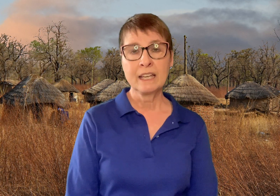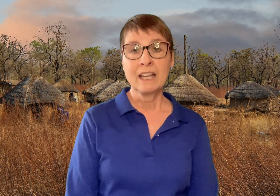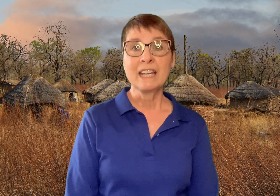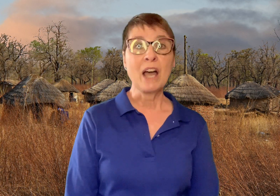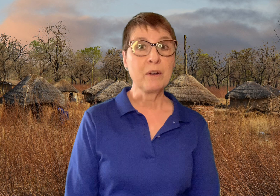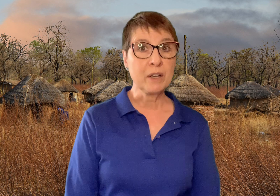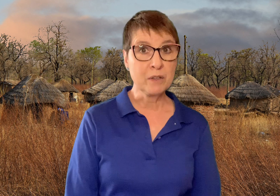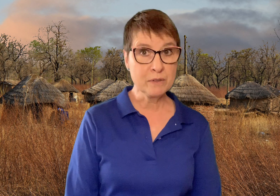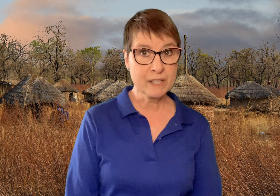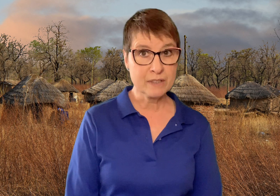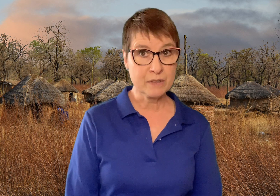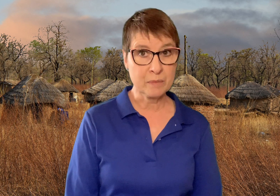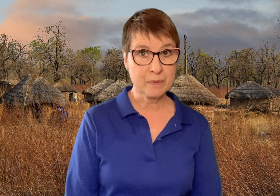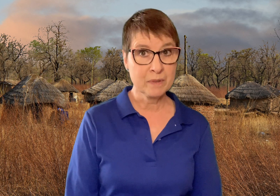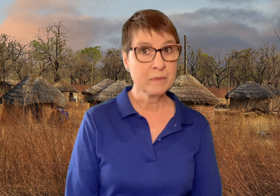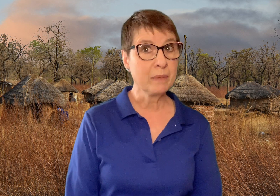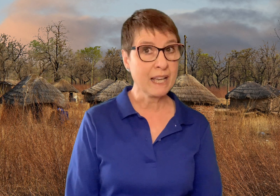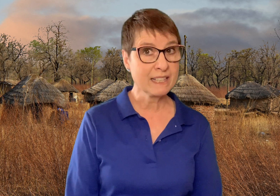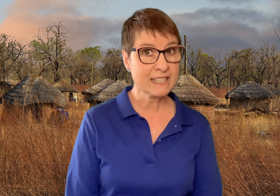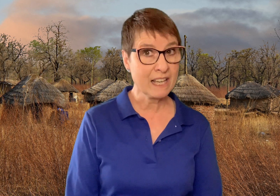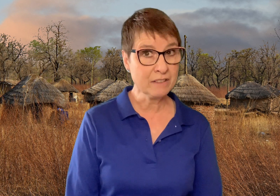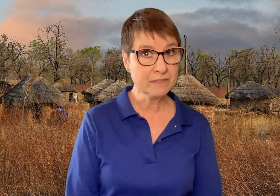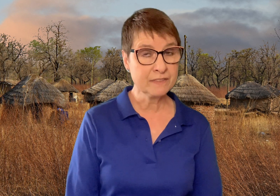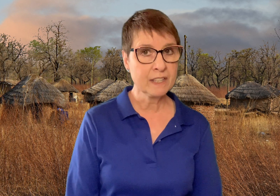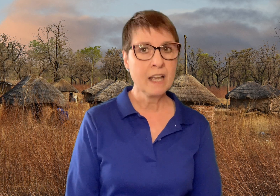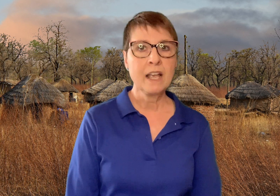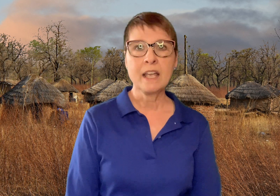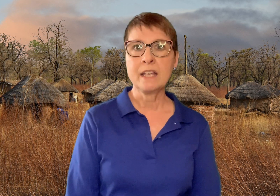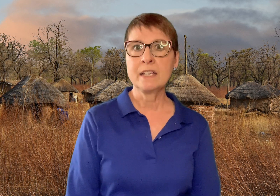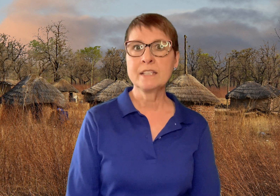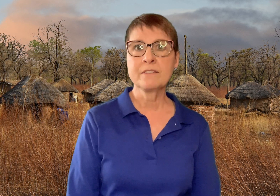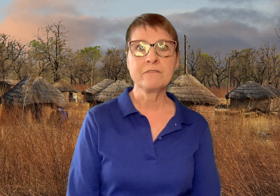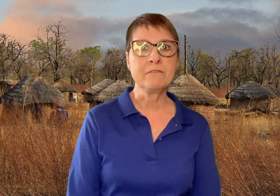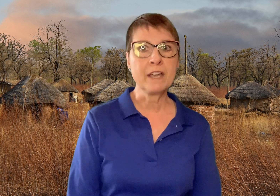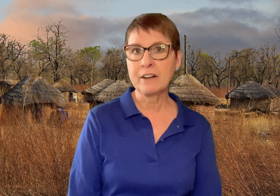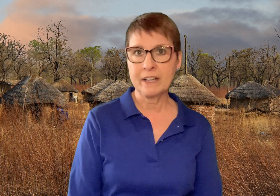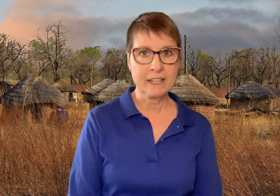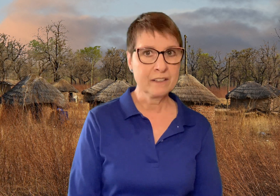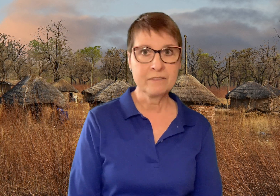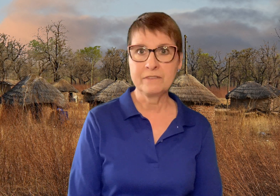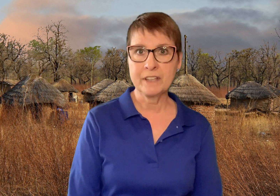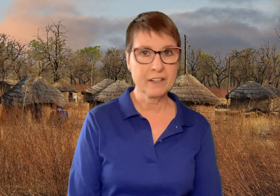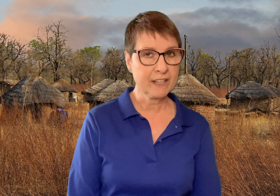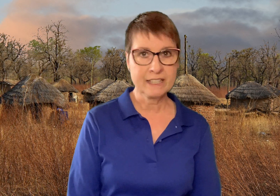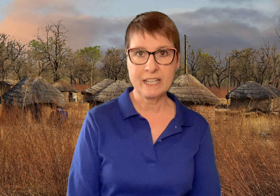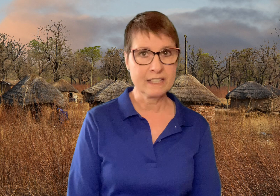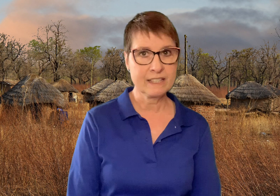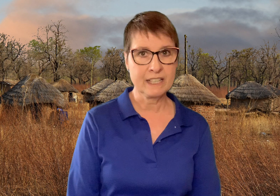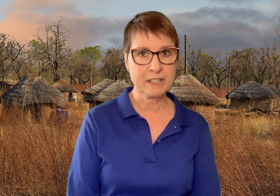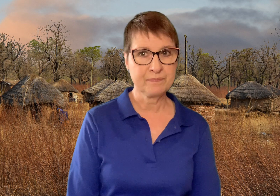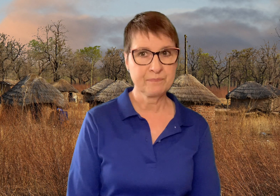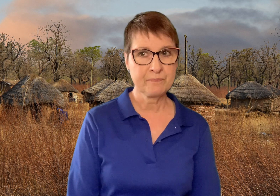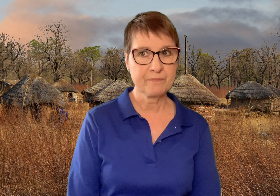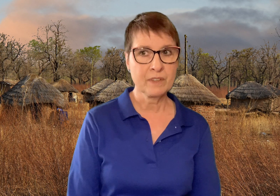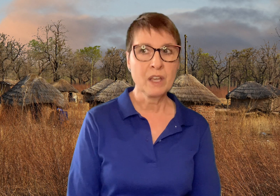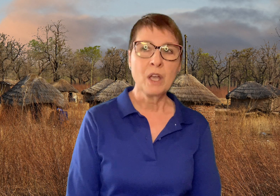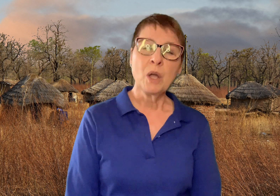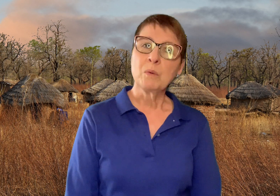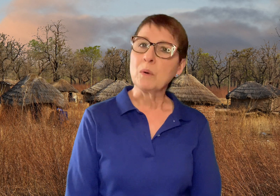Now a goosey soup by itself is very, very tasty. Well,